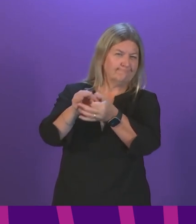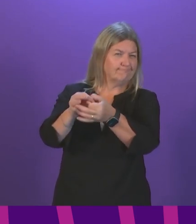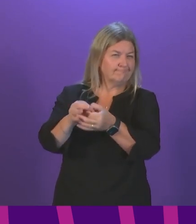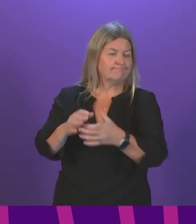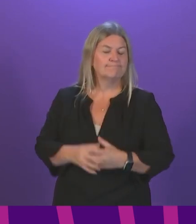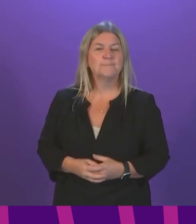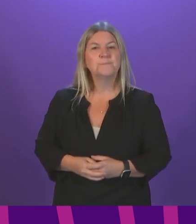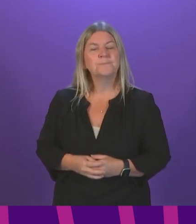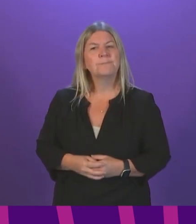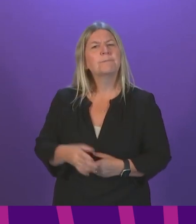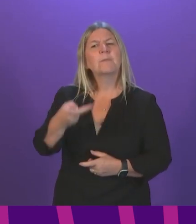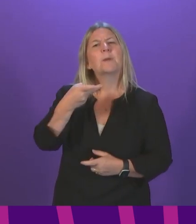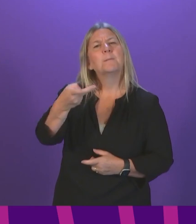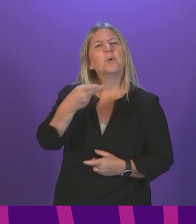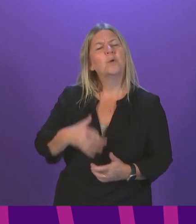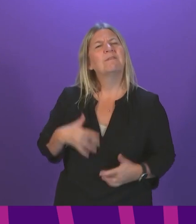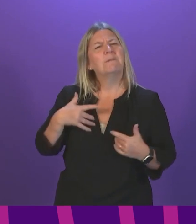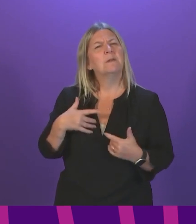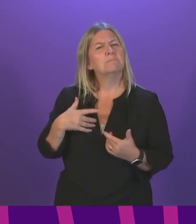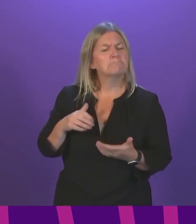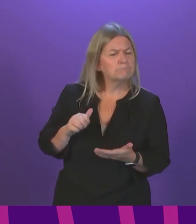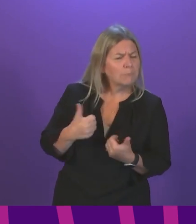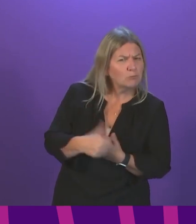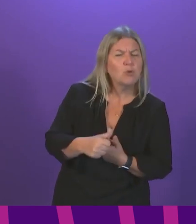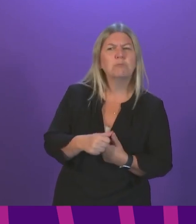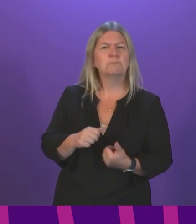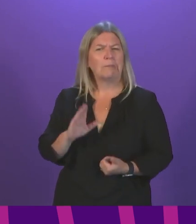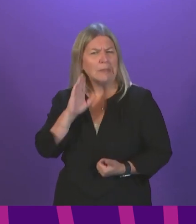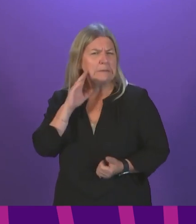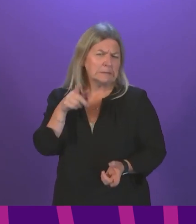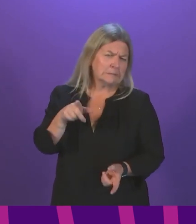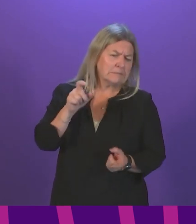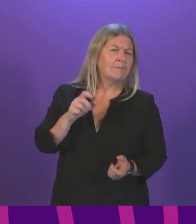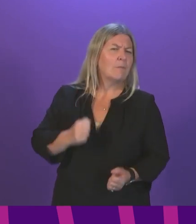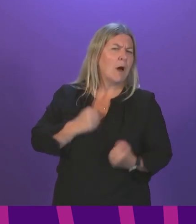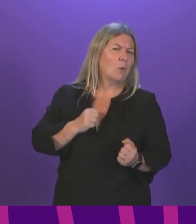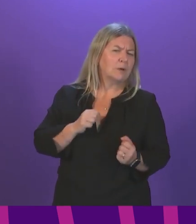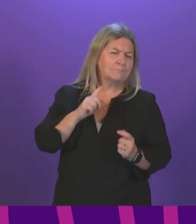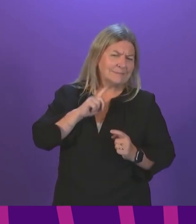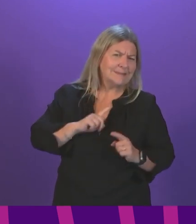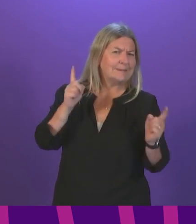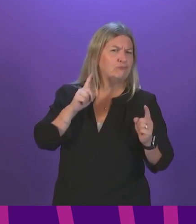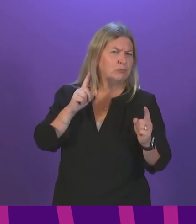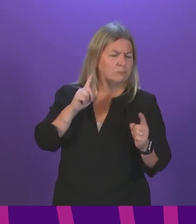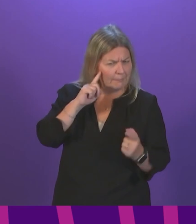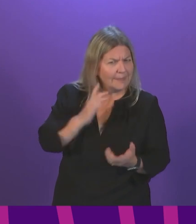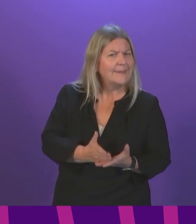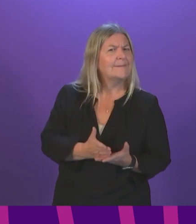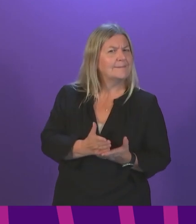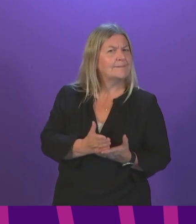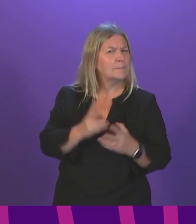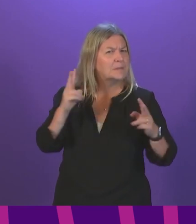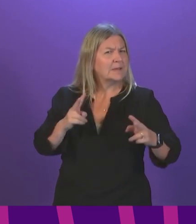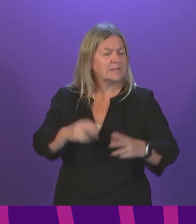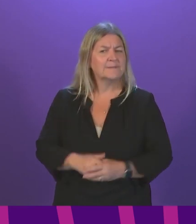Both of us felt listened to and respected for our different beliefs. I was able to conduct the ceremony for a